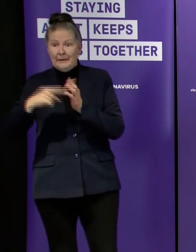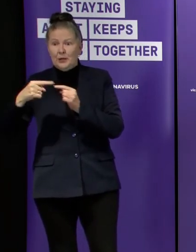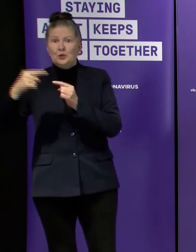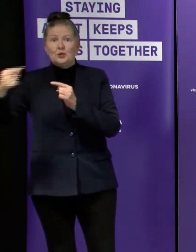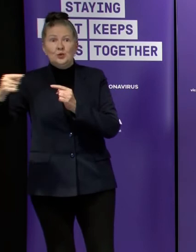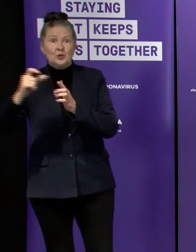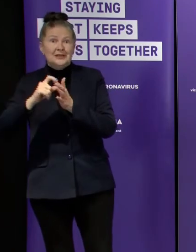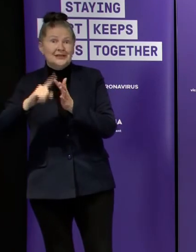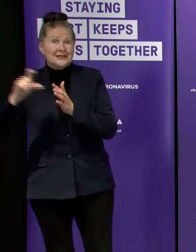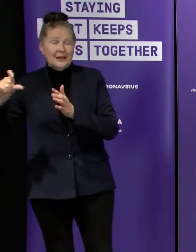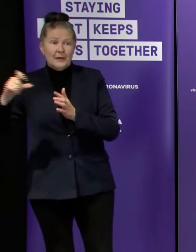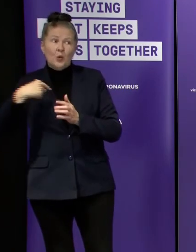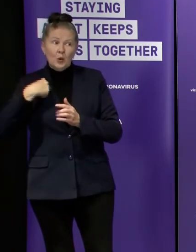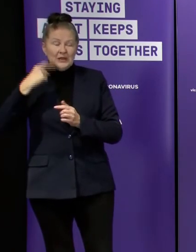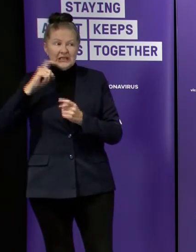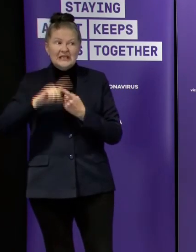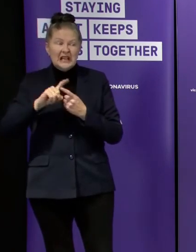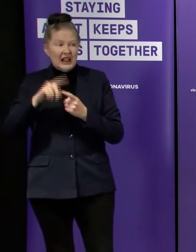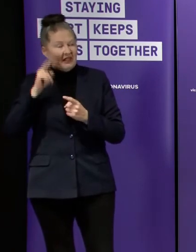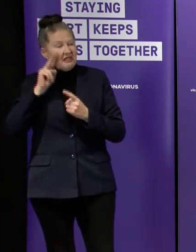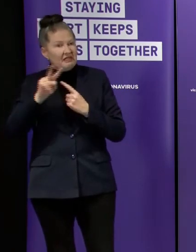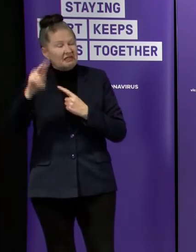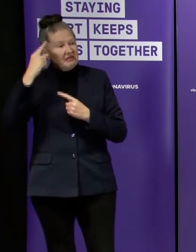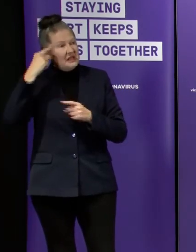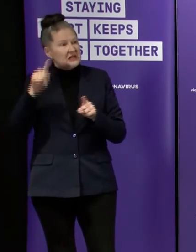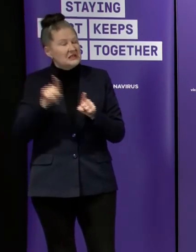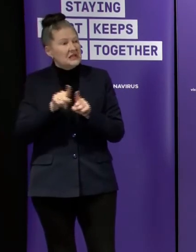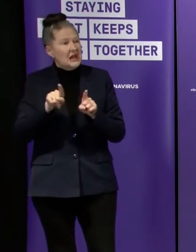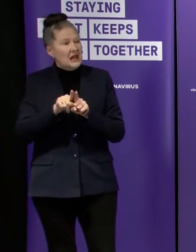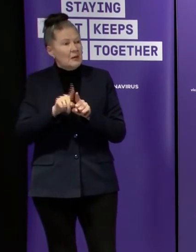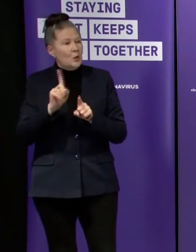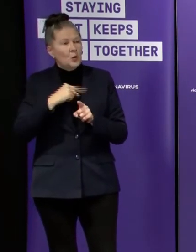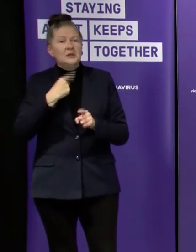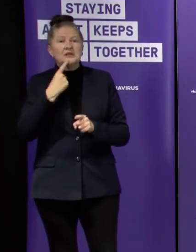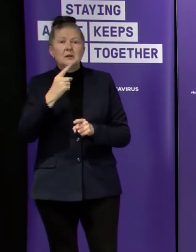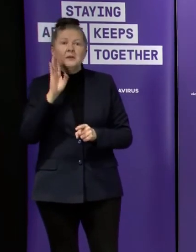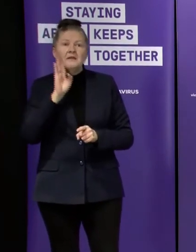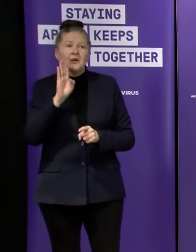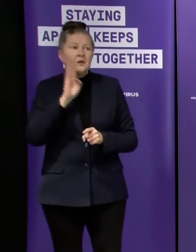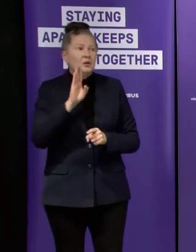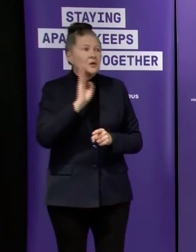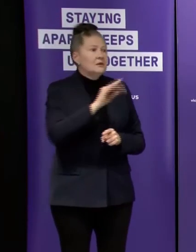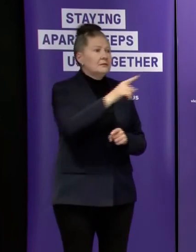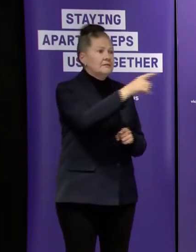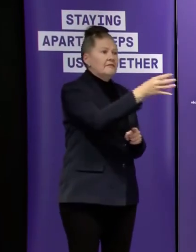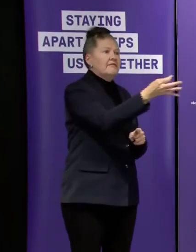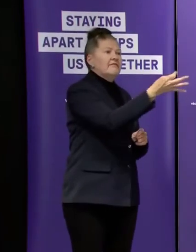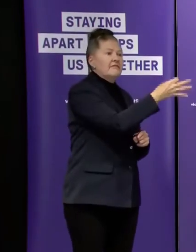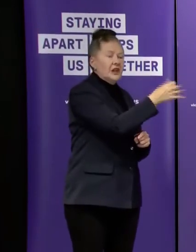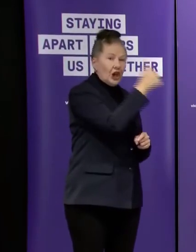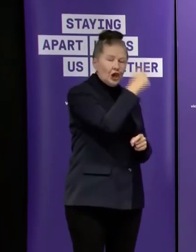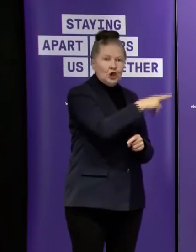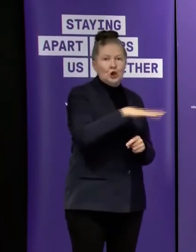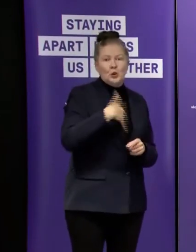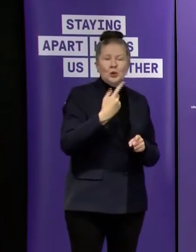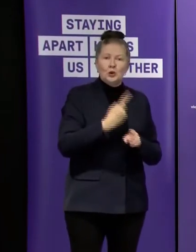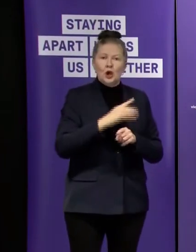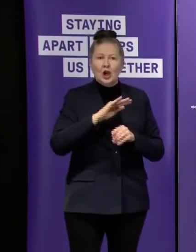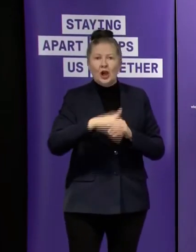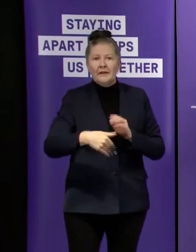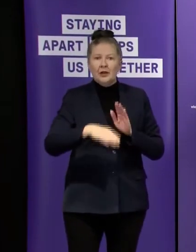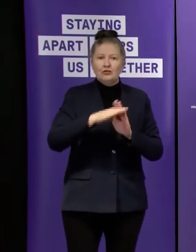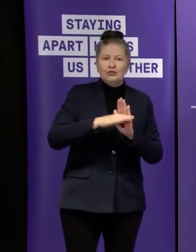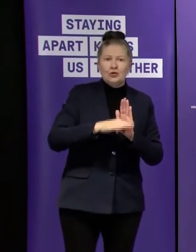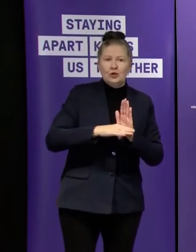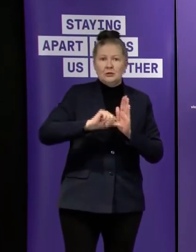uh premier even though you've said that you don't want to talk about restrictions is it likely that